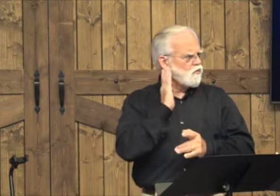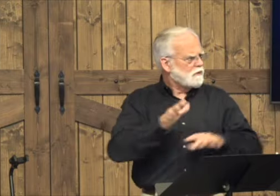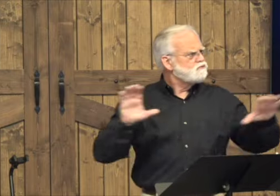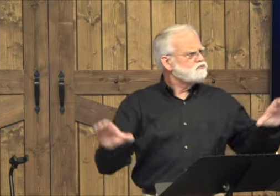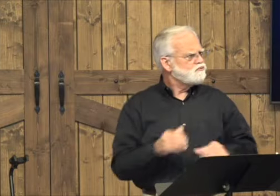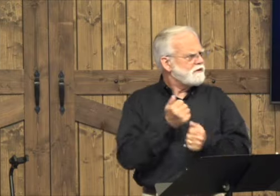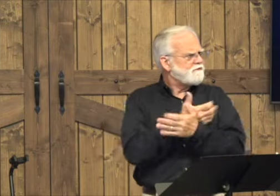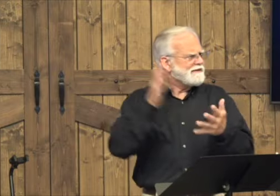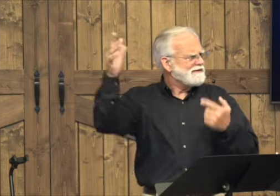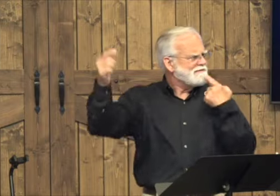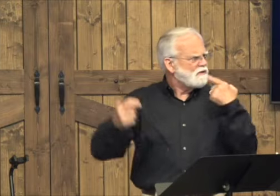faith in Christ?